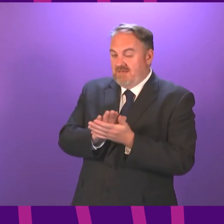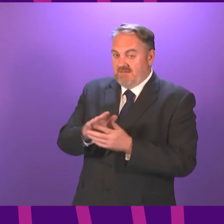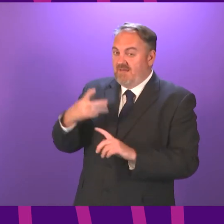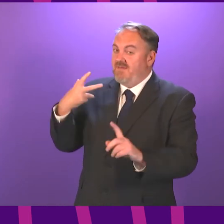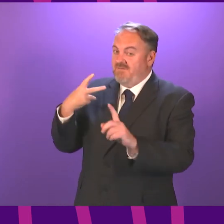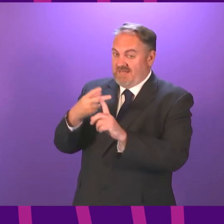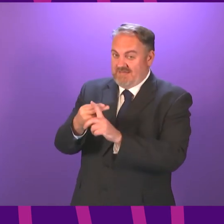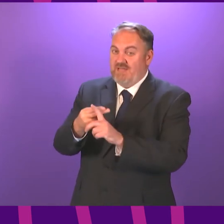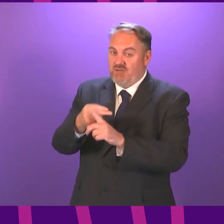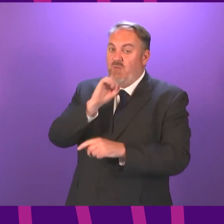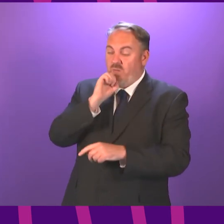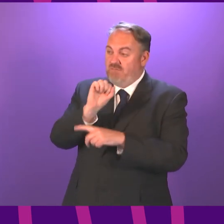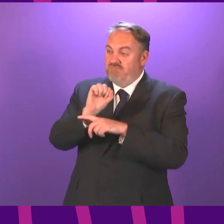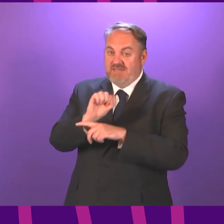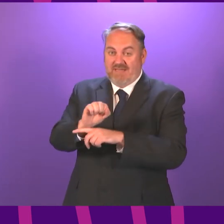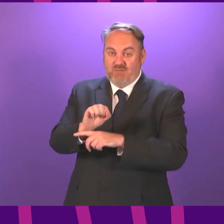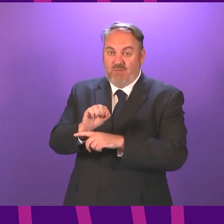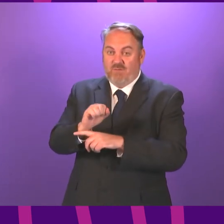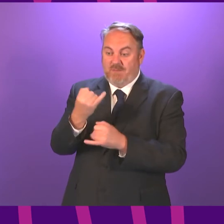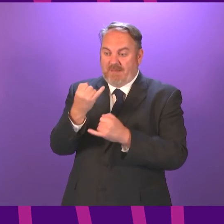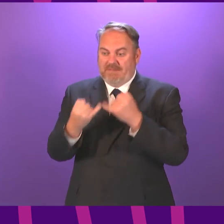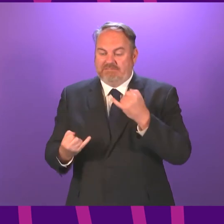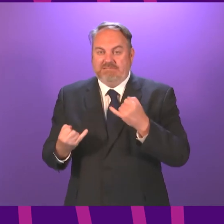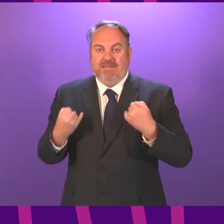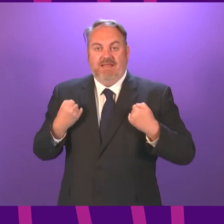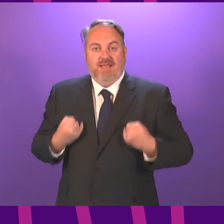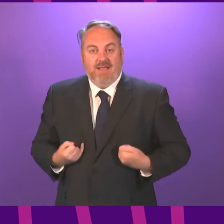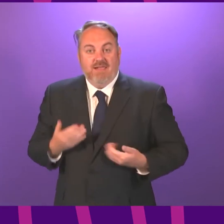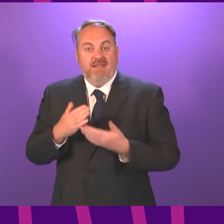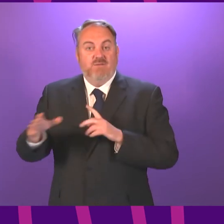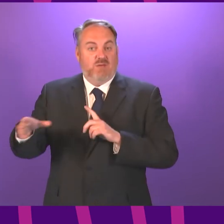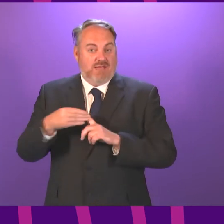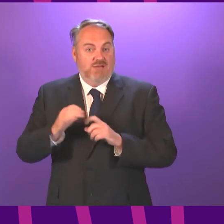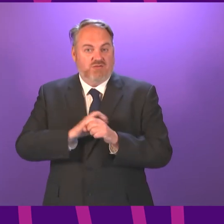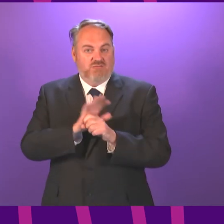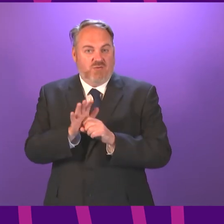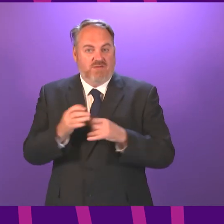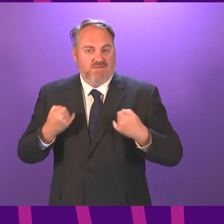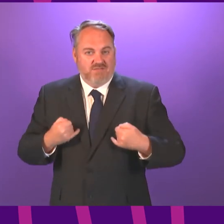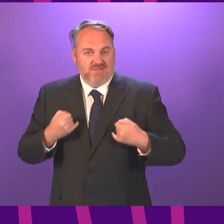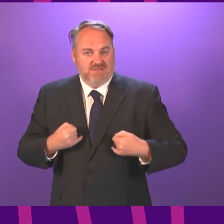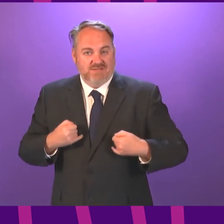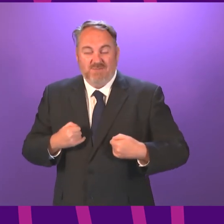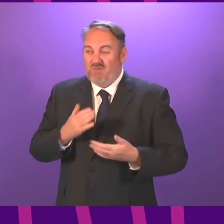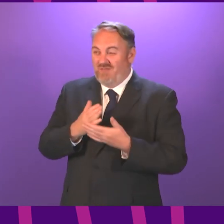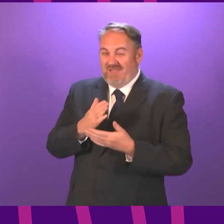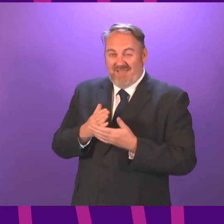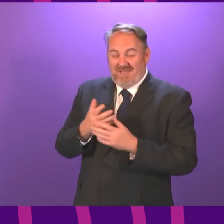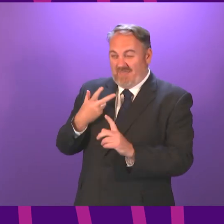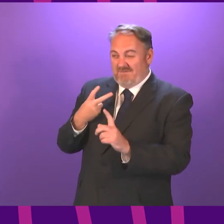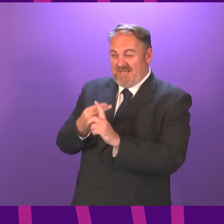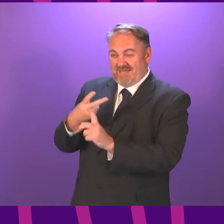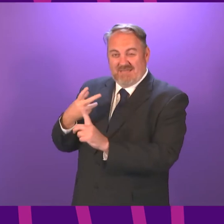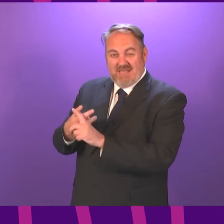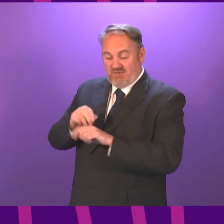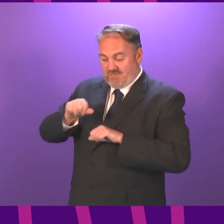ill from COVID. But it also helps us protect each other. Getting vaccinated is likely to be the single most important thing most of us will